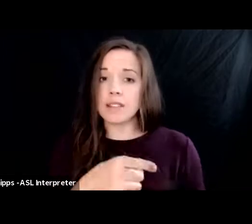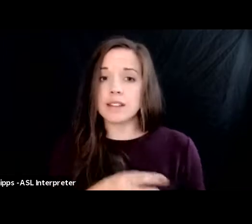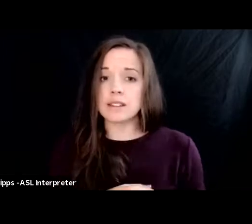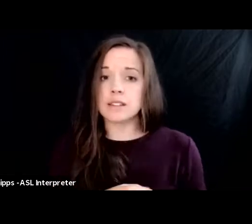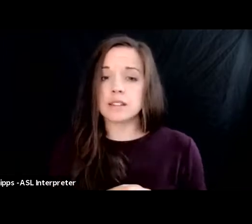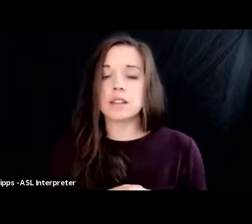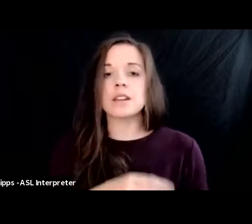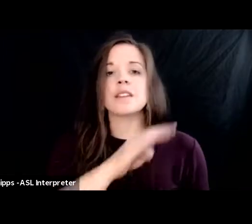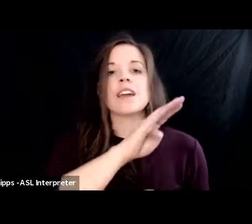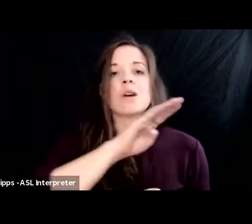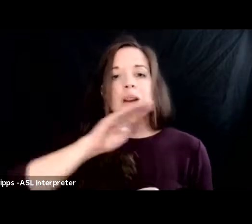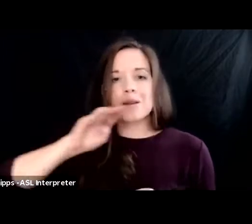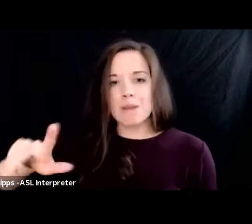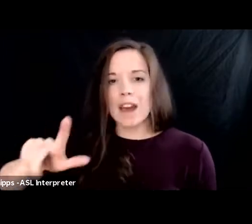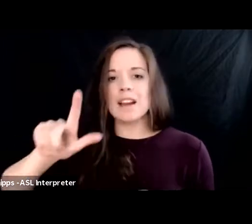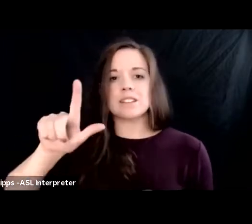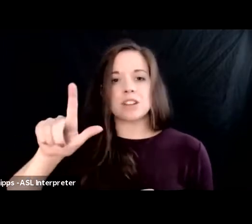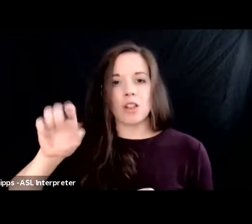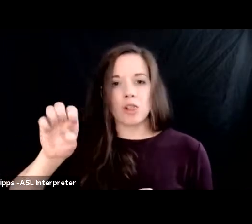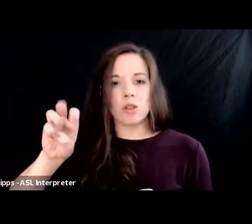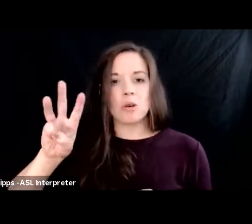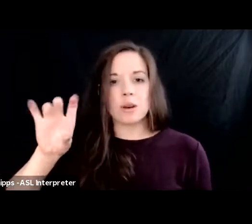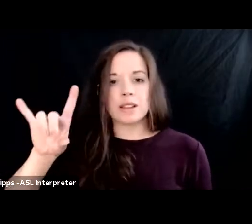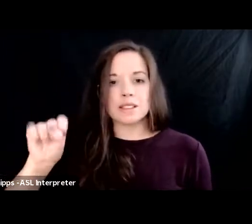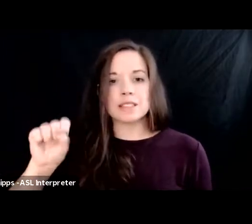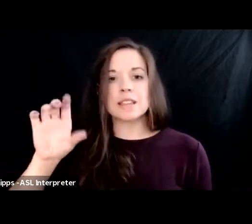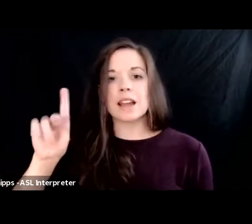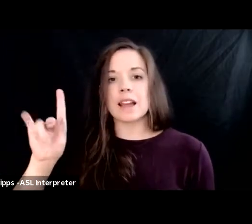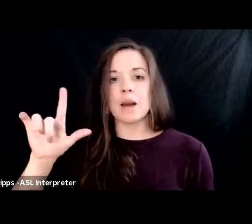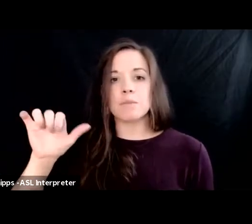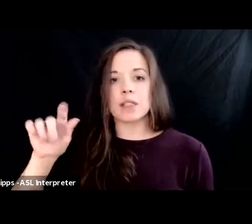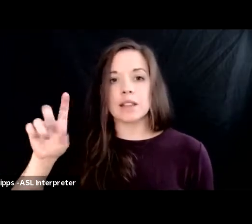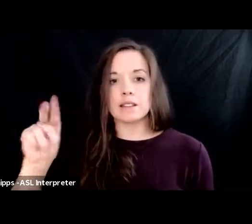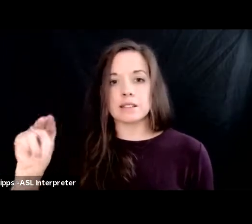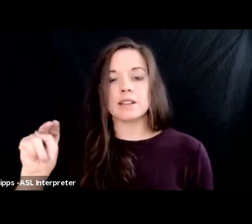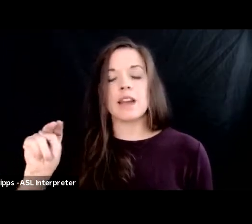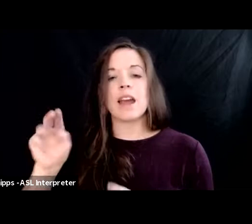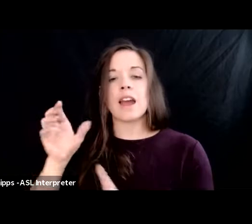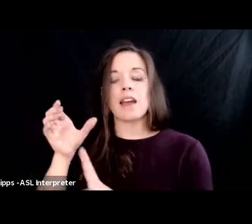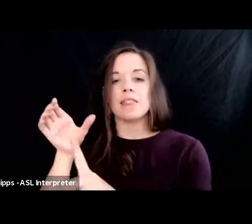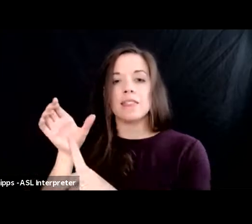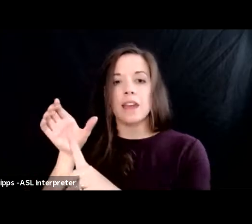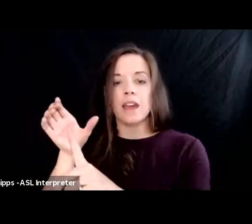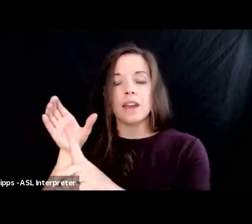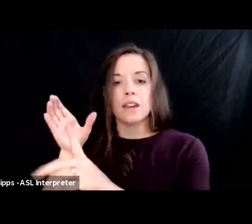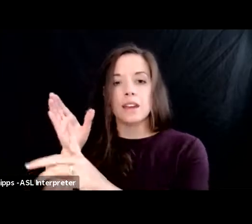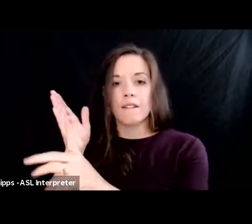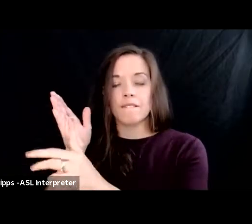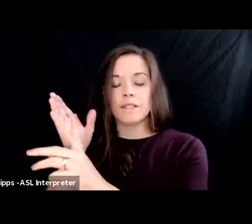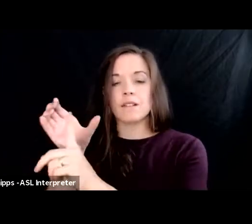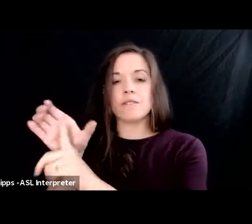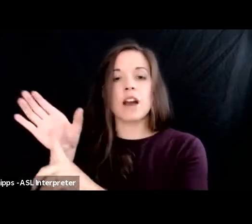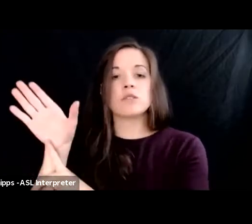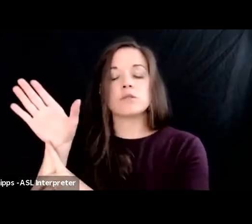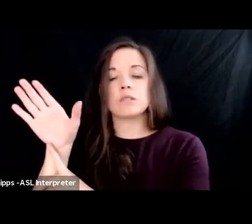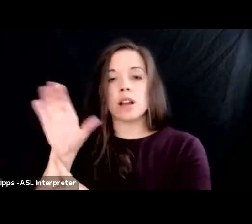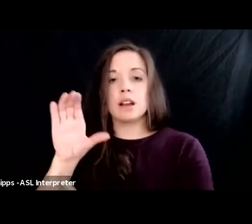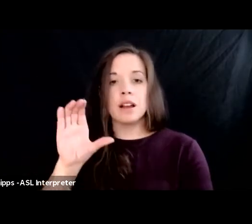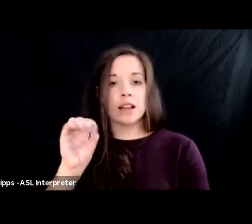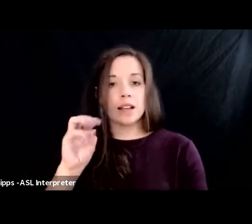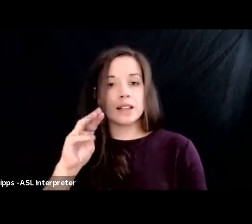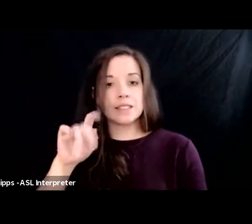back to lewis kaplan and they filed can they asked him to file contempt of court charges